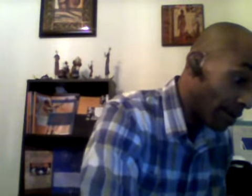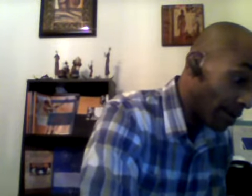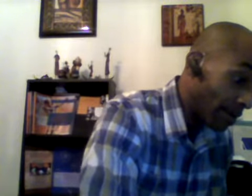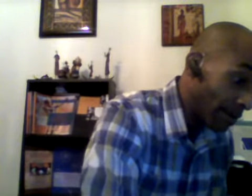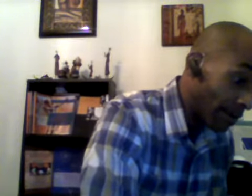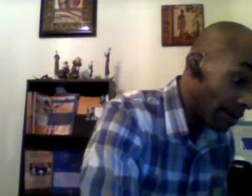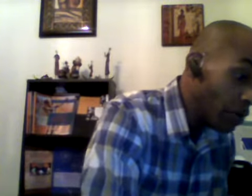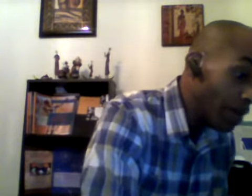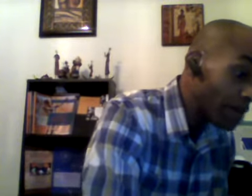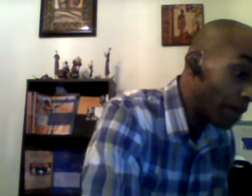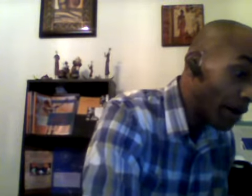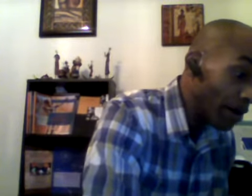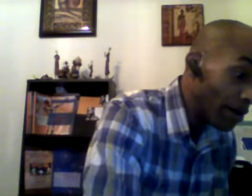you must burn